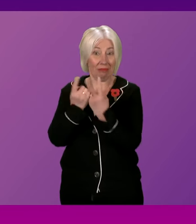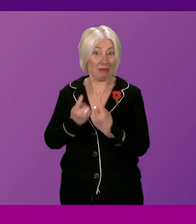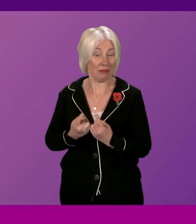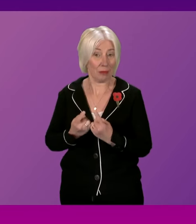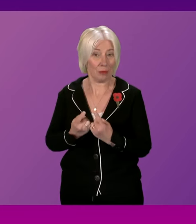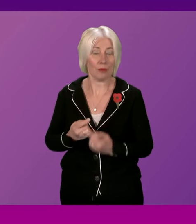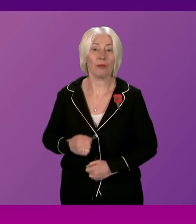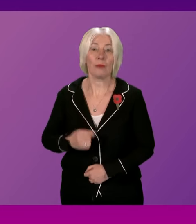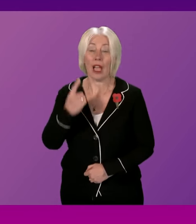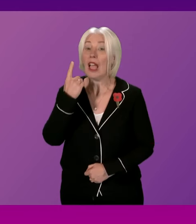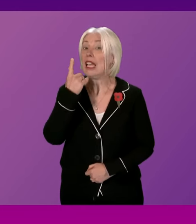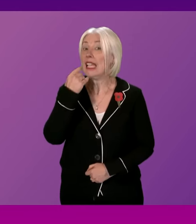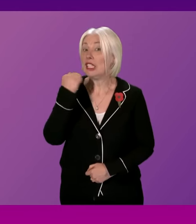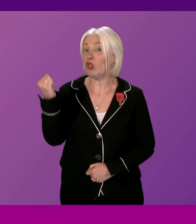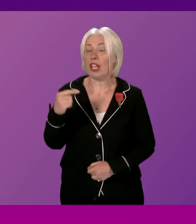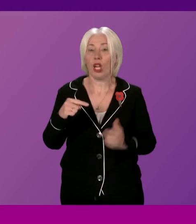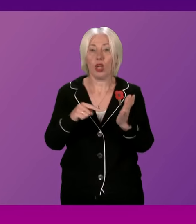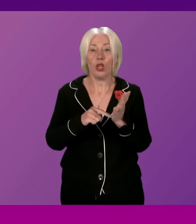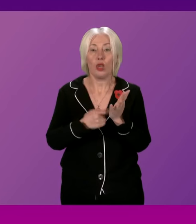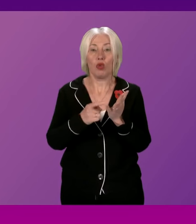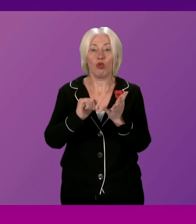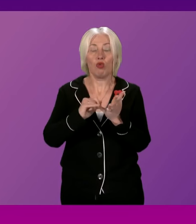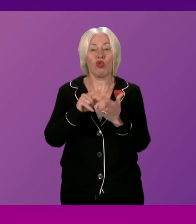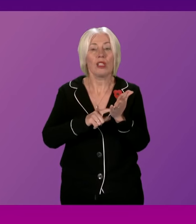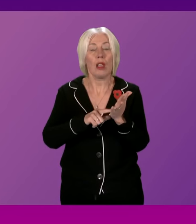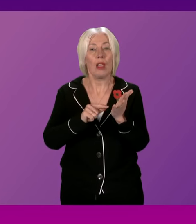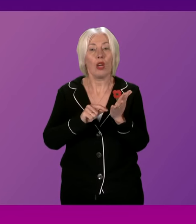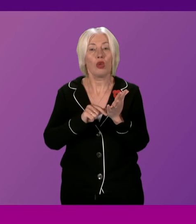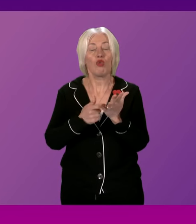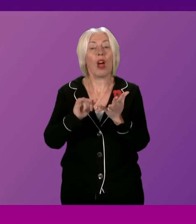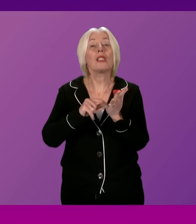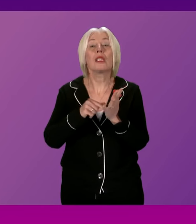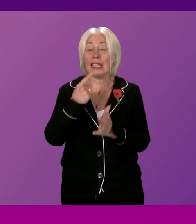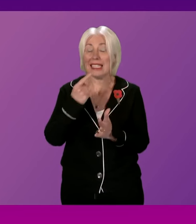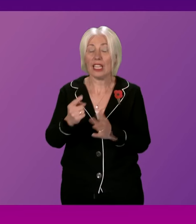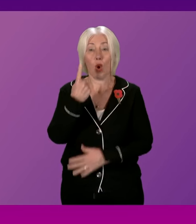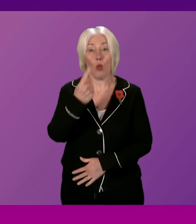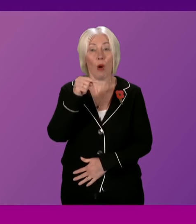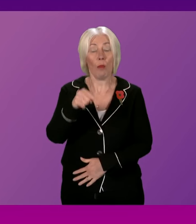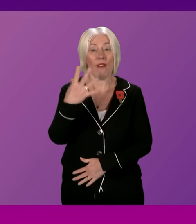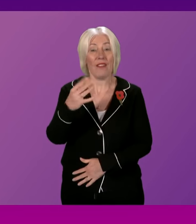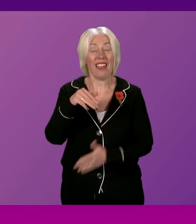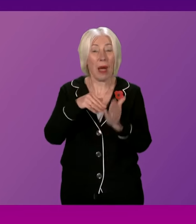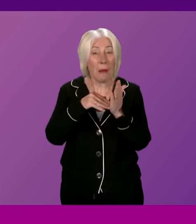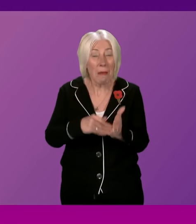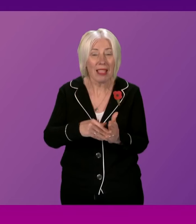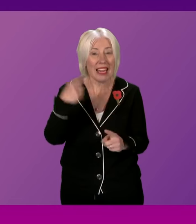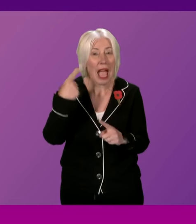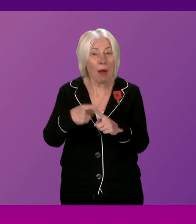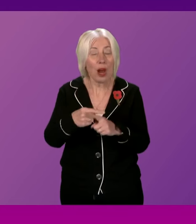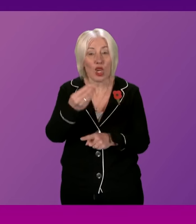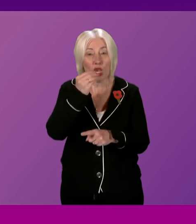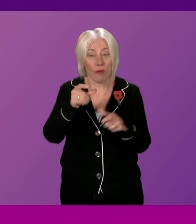Yesterday, the Trussell Trust released astonishing figures showing that 1.5 million emergency food